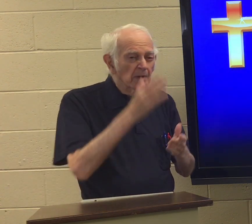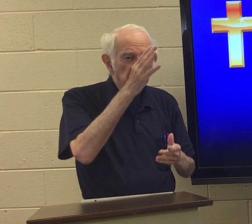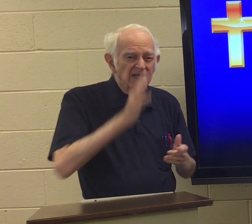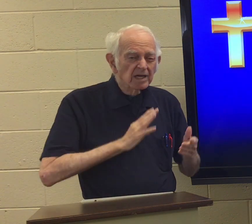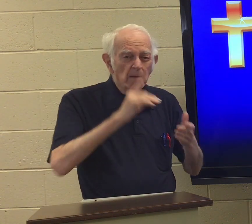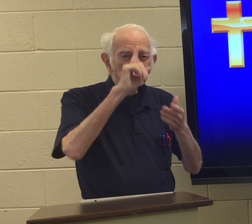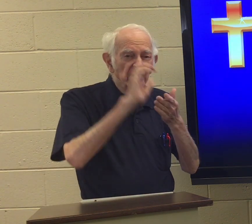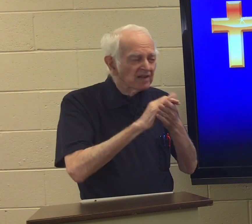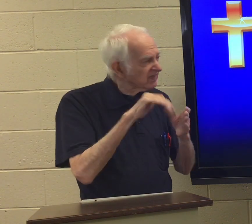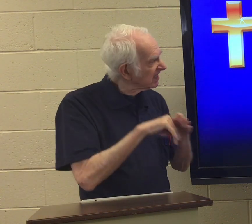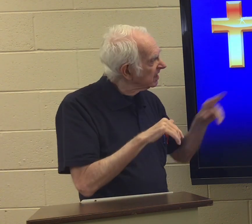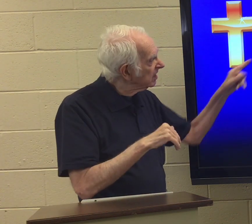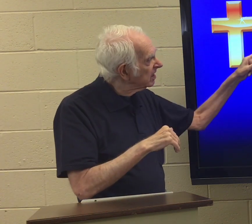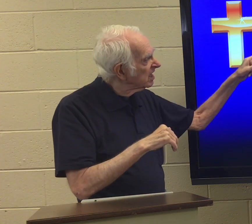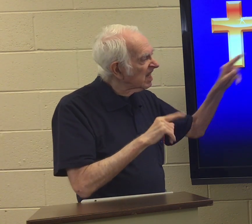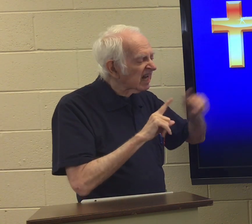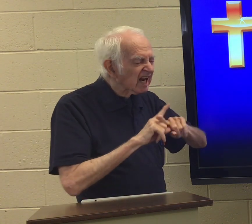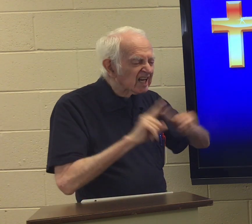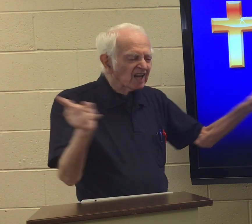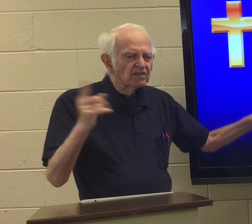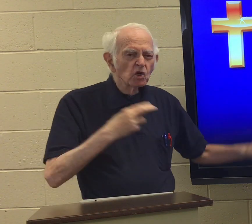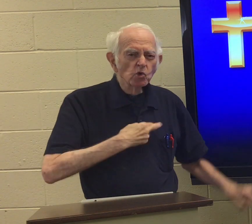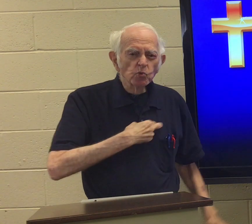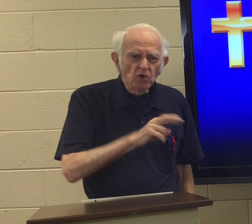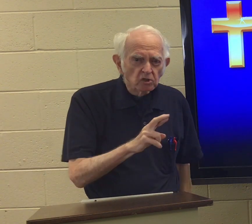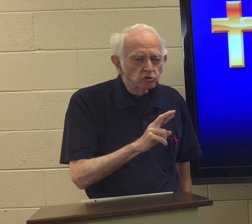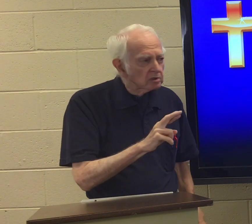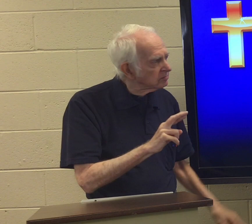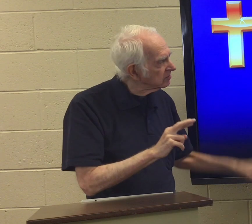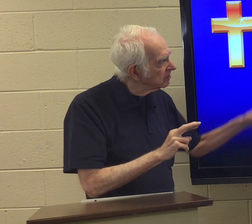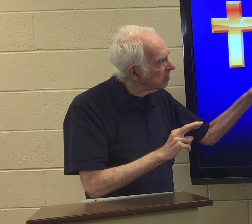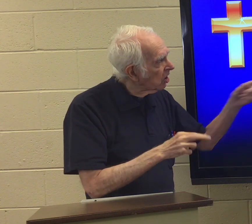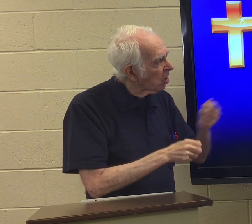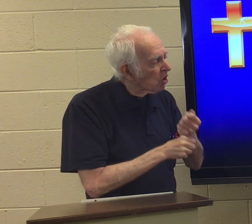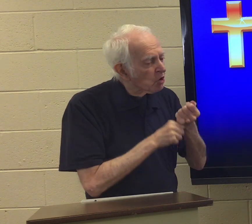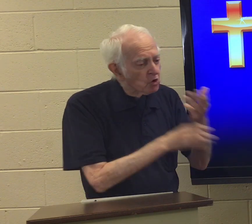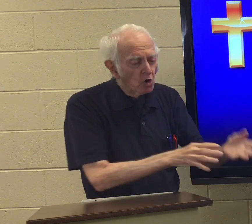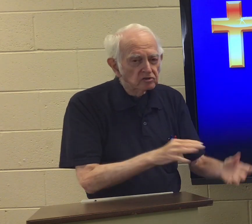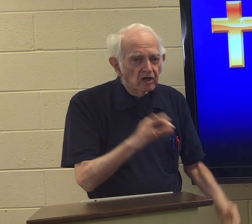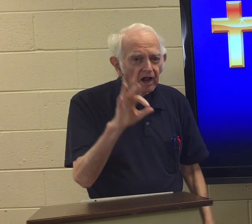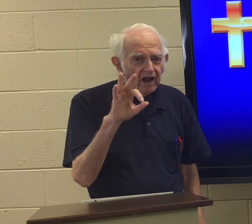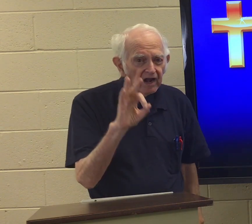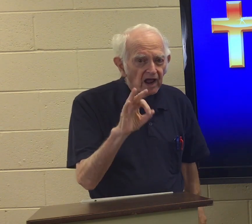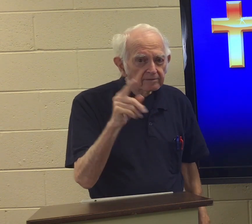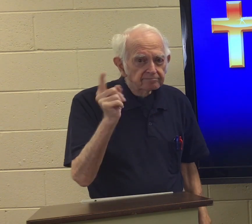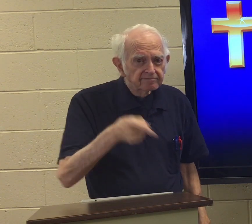Some men believing that a different religion caused 9-11.